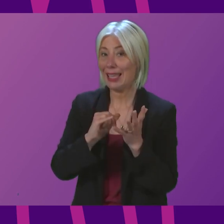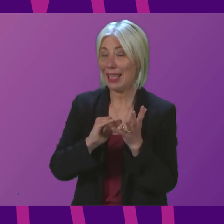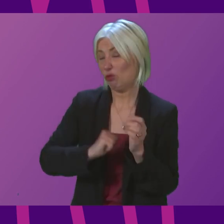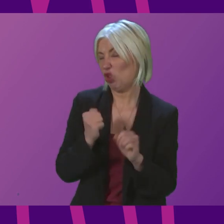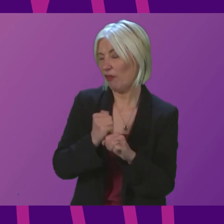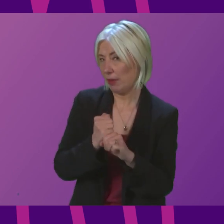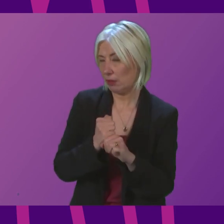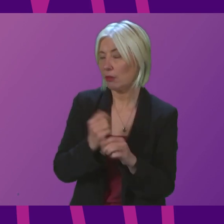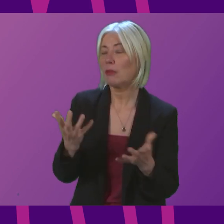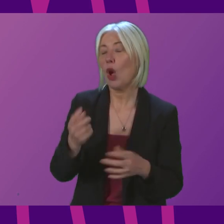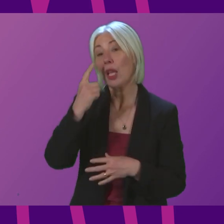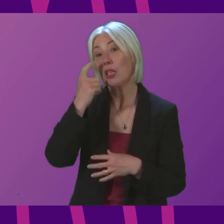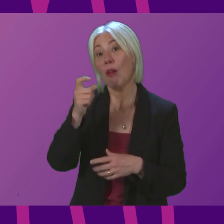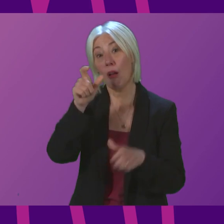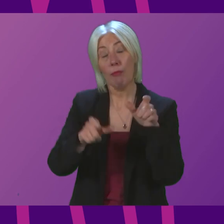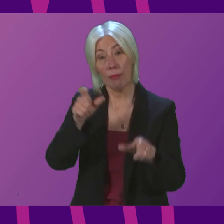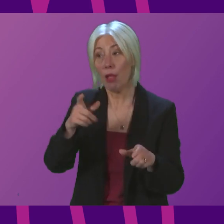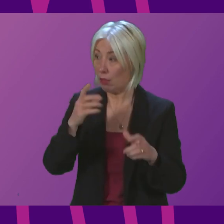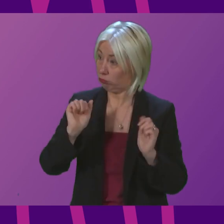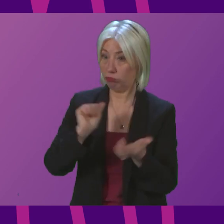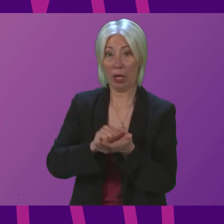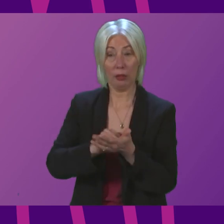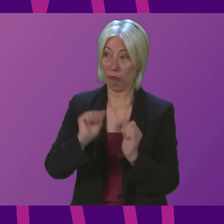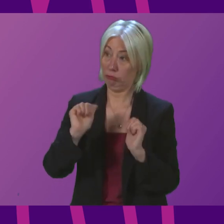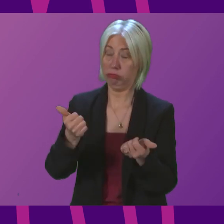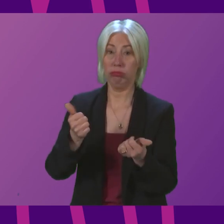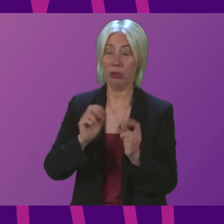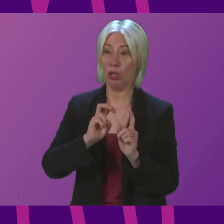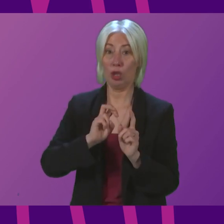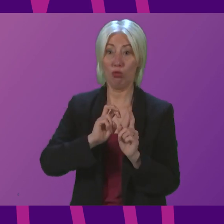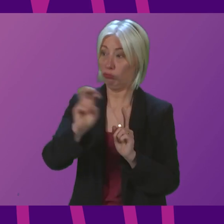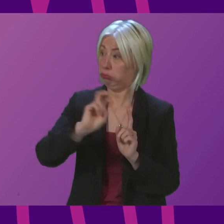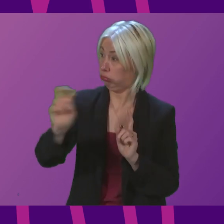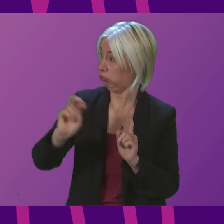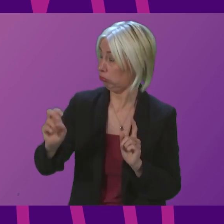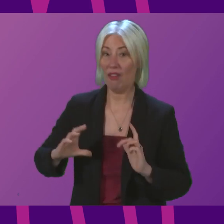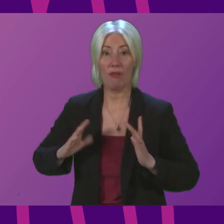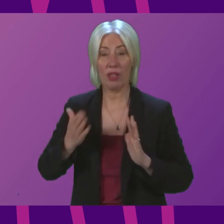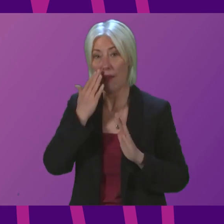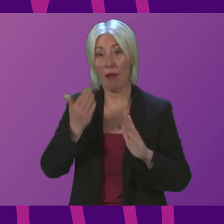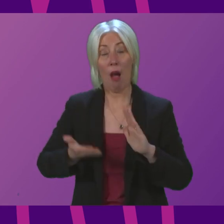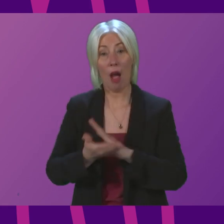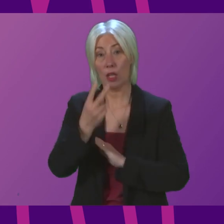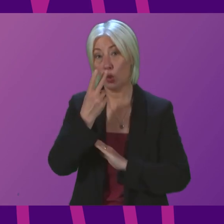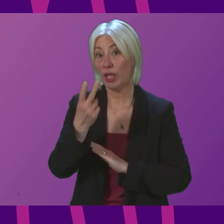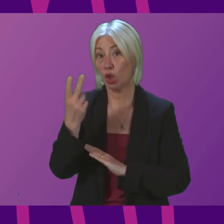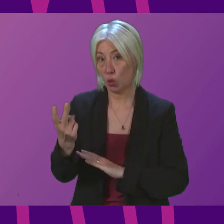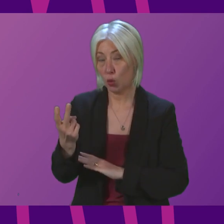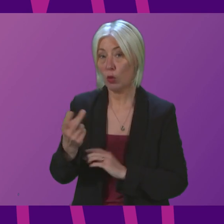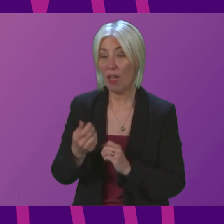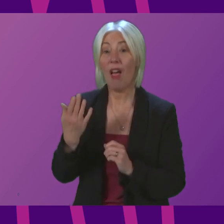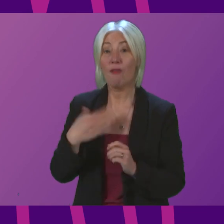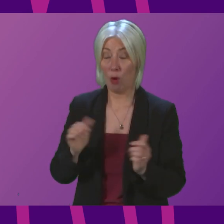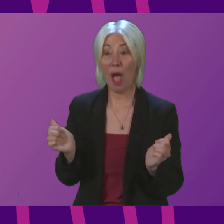Government, young people rightly travel for free under the age of 22 as a consequence